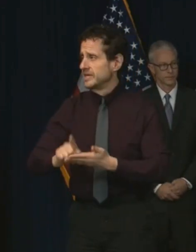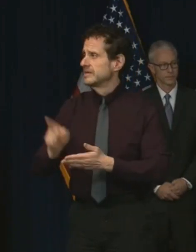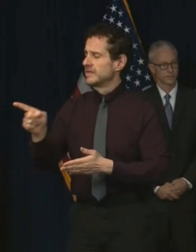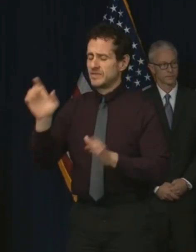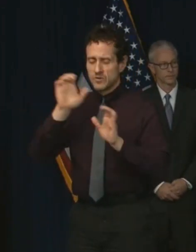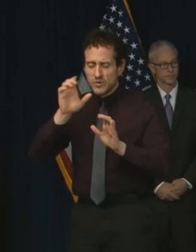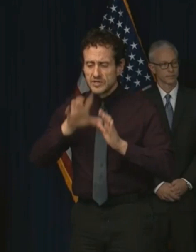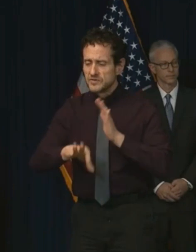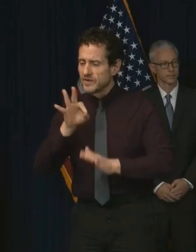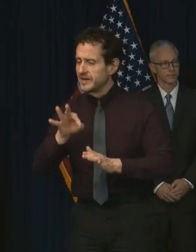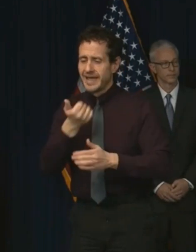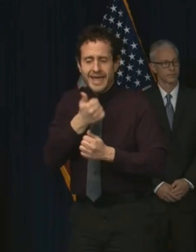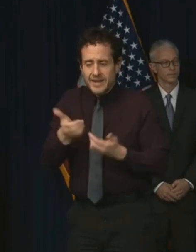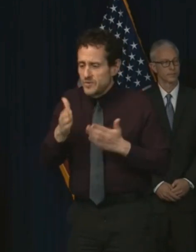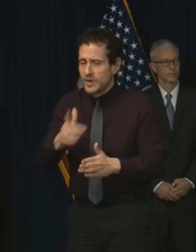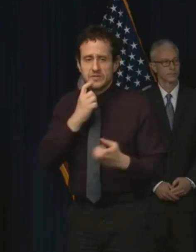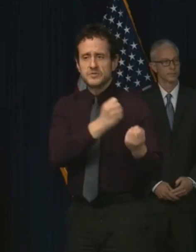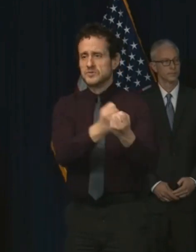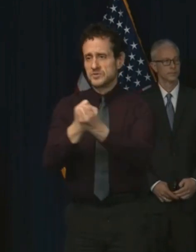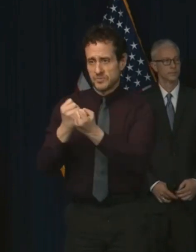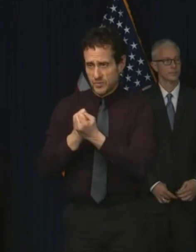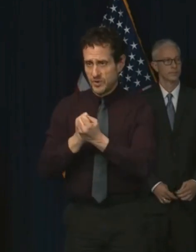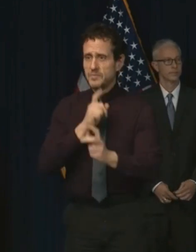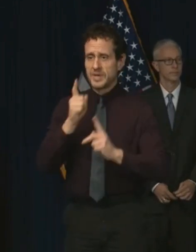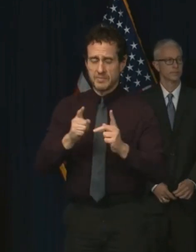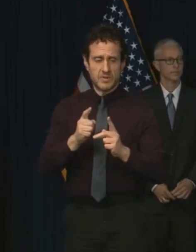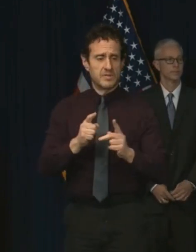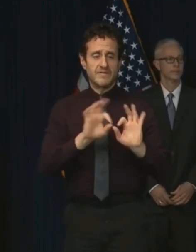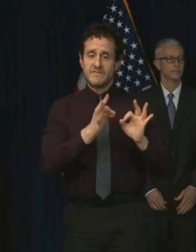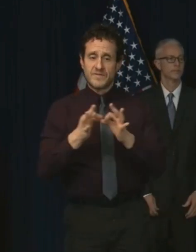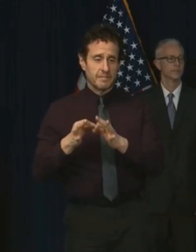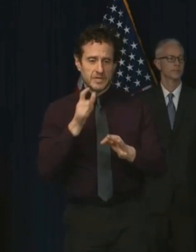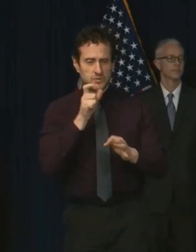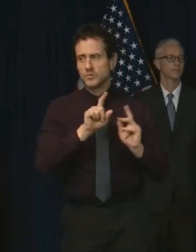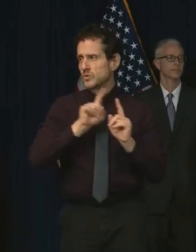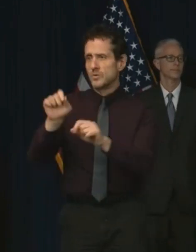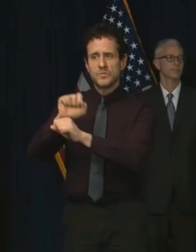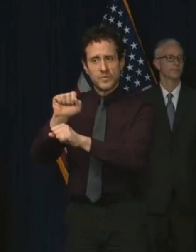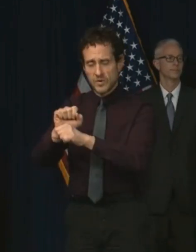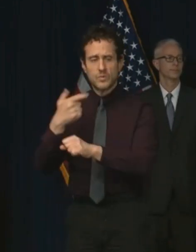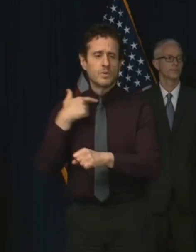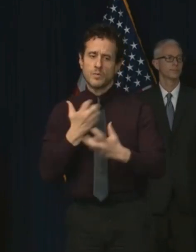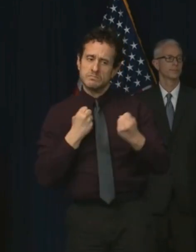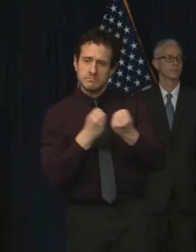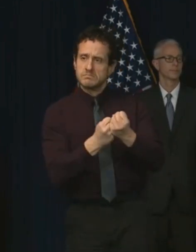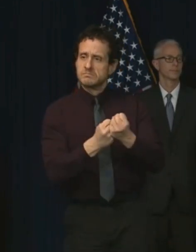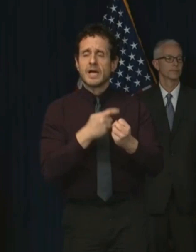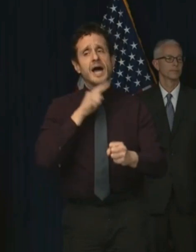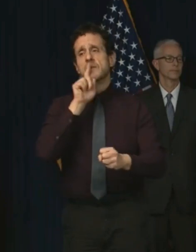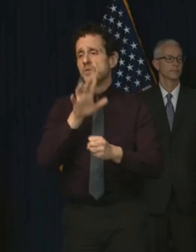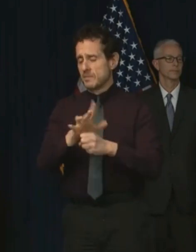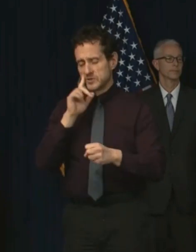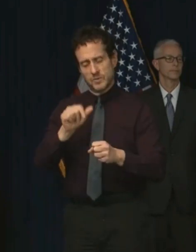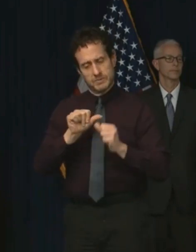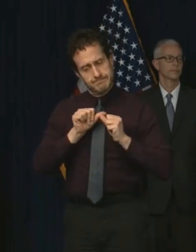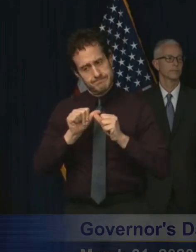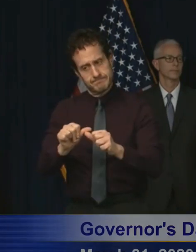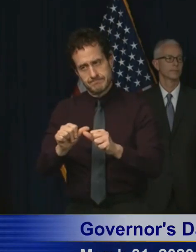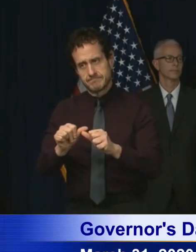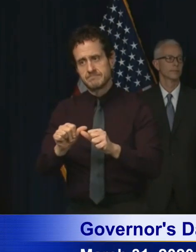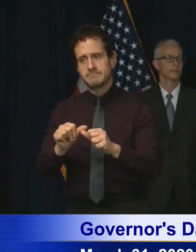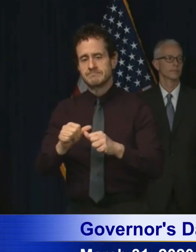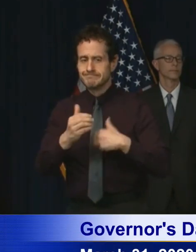find every possible mechanism to support our working families. And I promise you, we will not stop until this